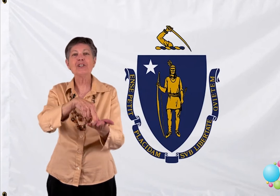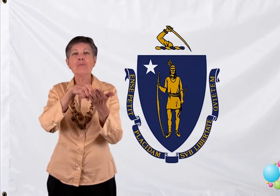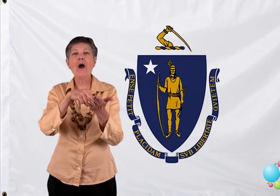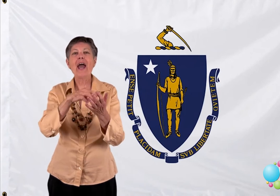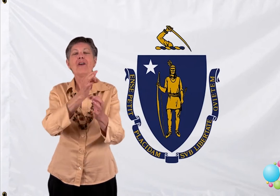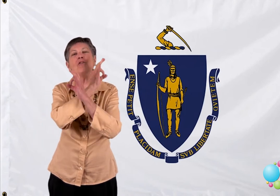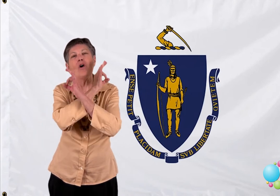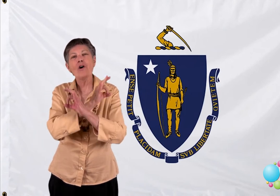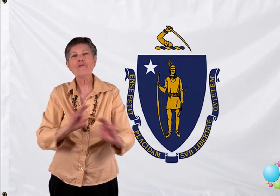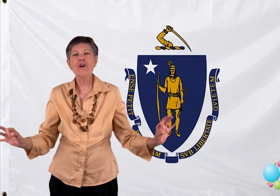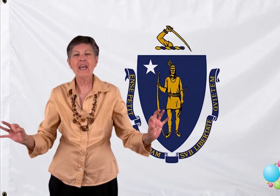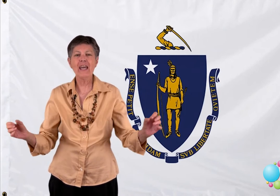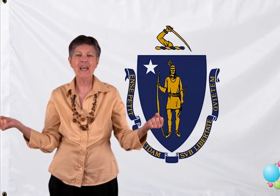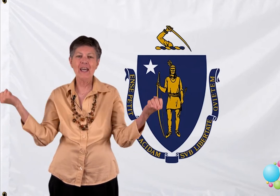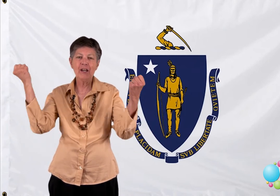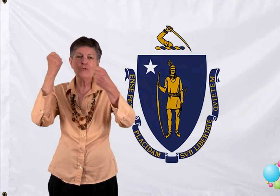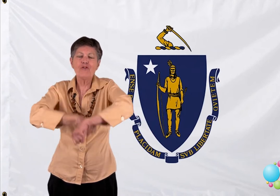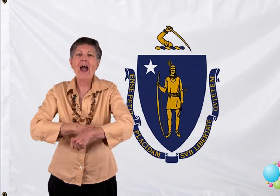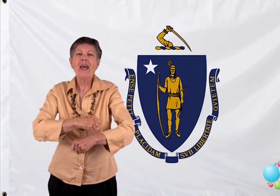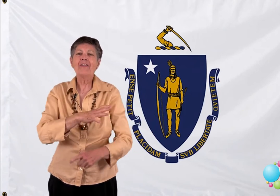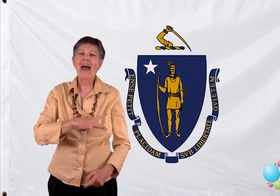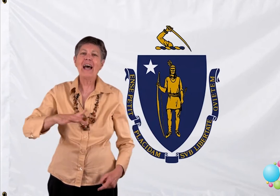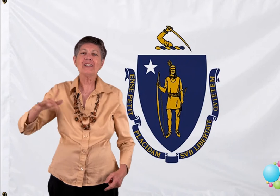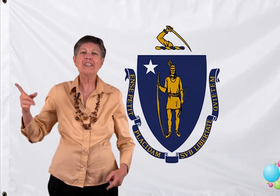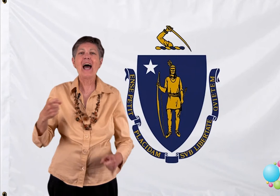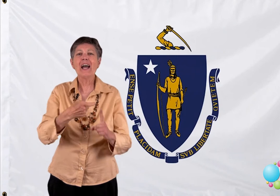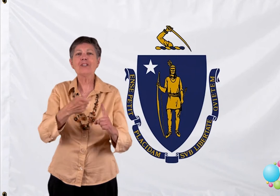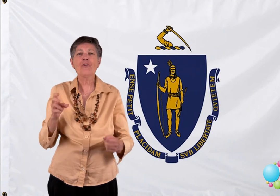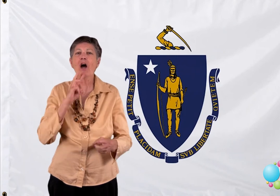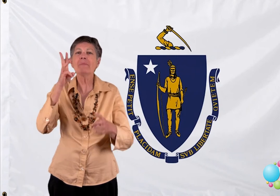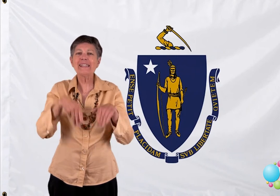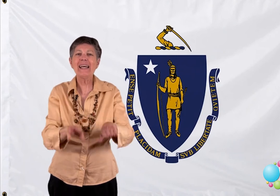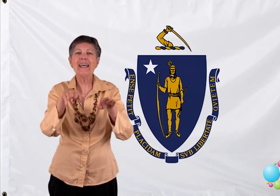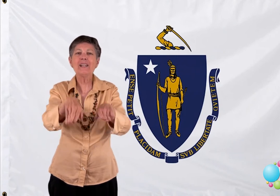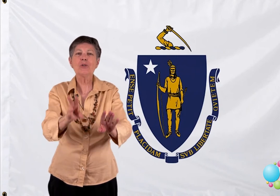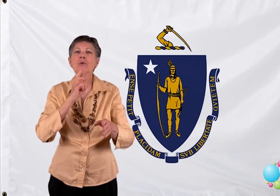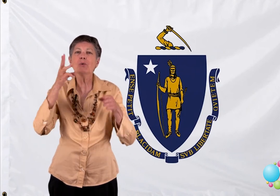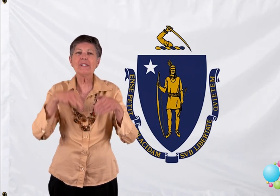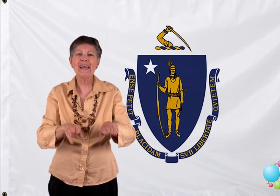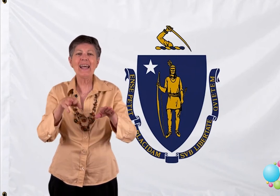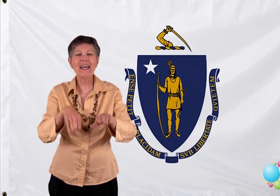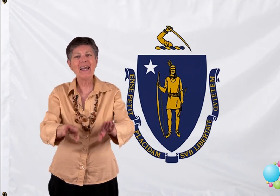upright for freedom's love that shines from sea to sea.